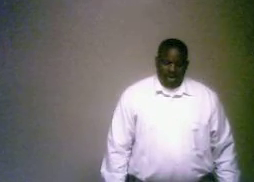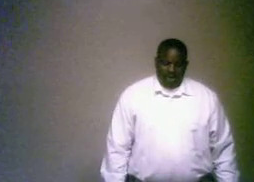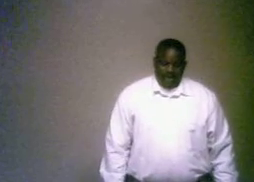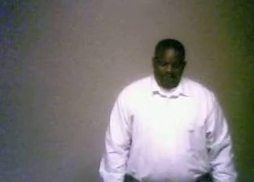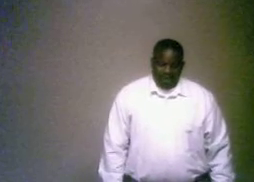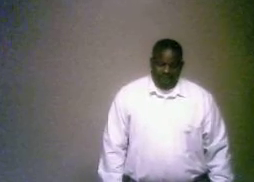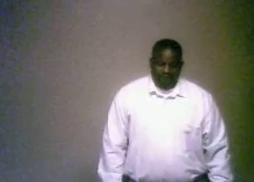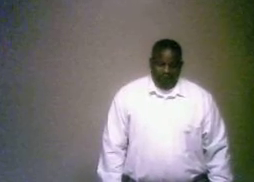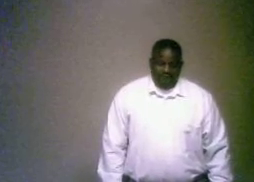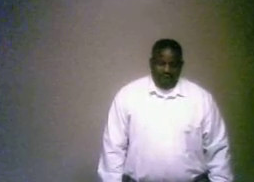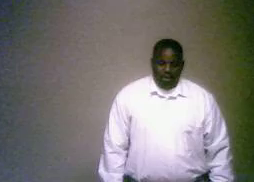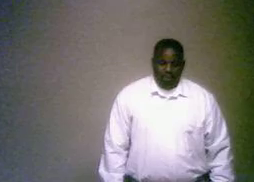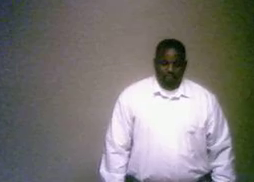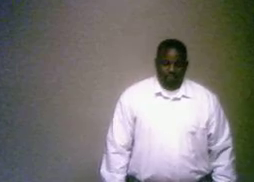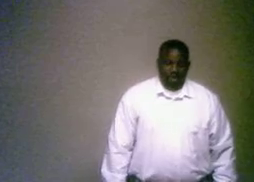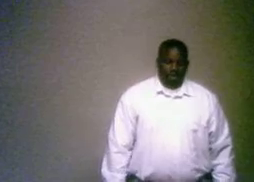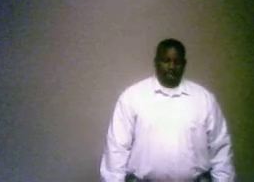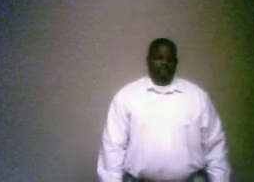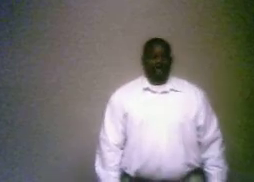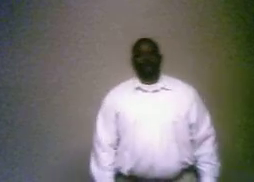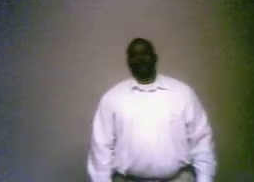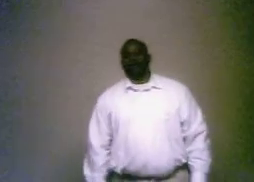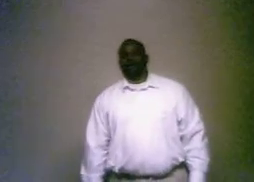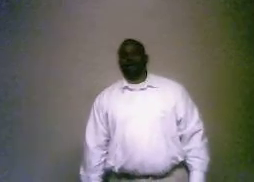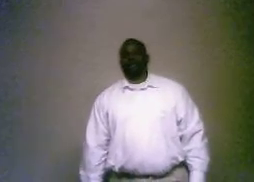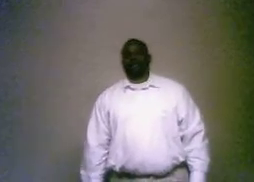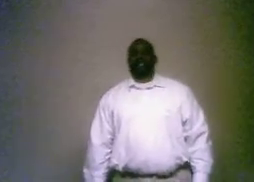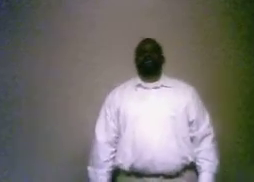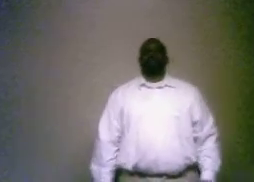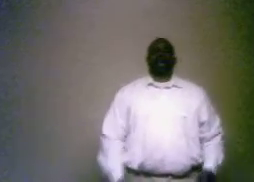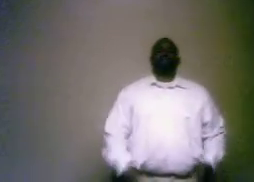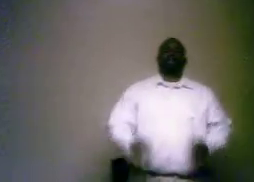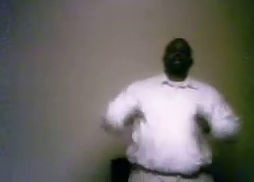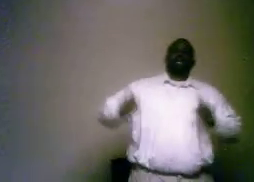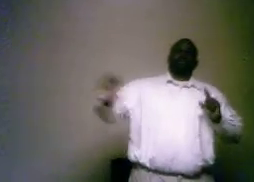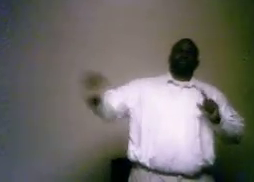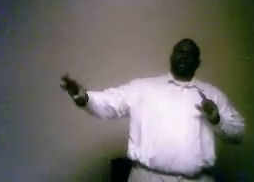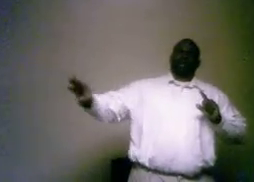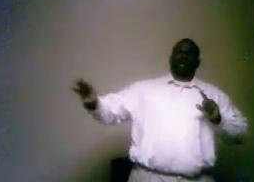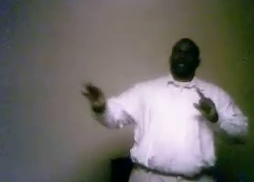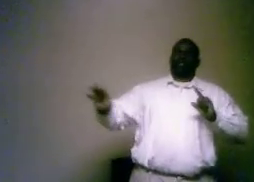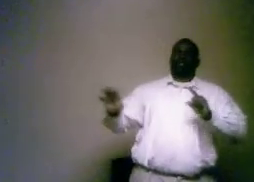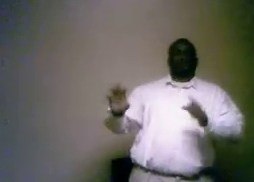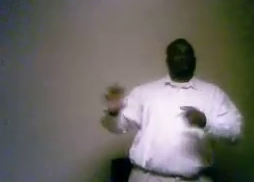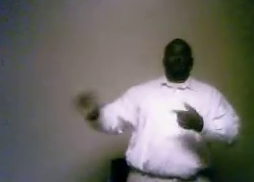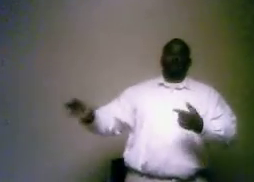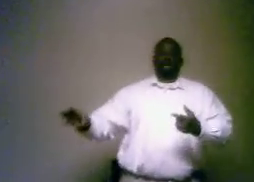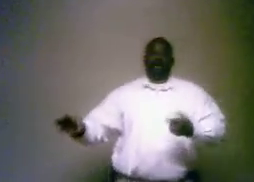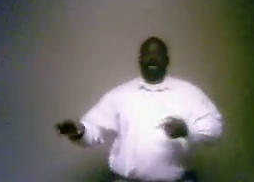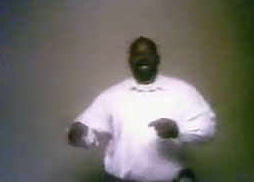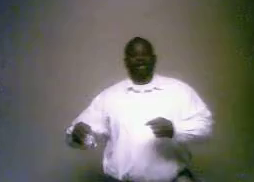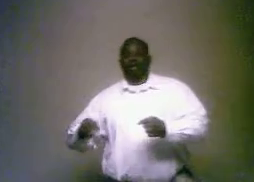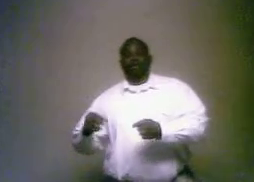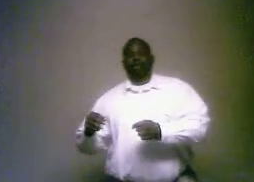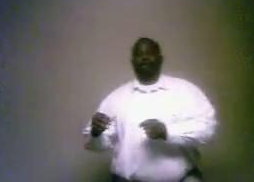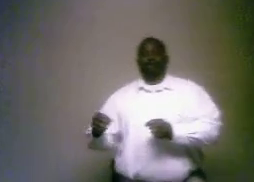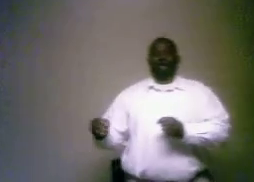at verse 44, Luke 24 and 44, get your Bibles out, get your pen and pad so you can follow along. And all I'm doing is rightly